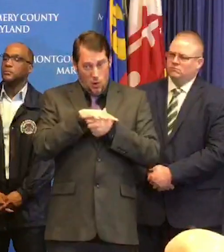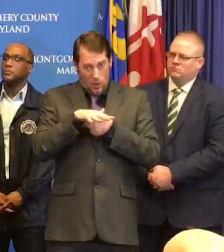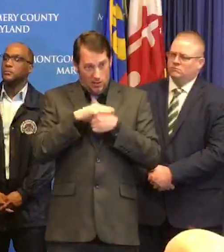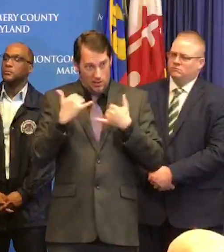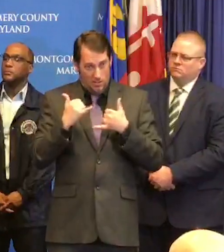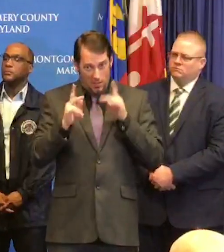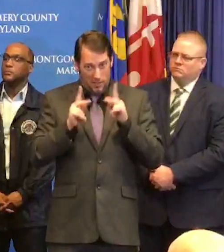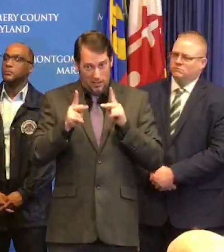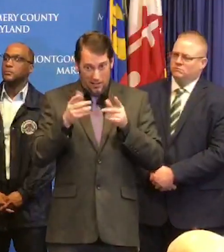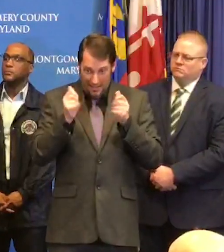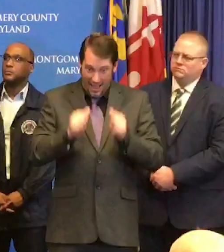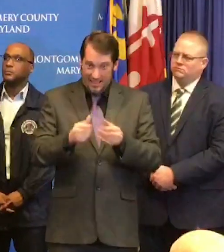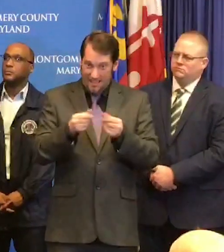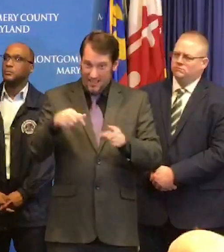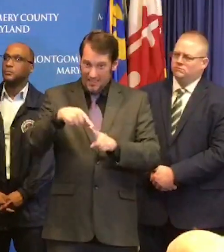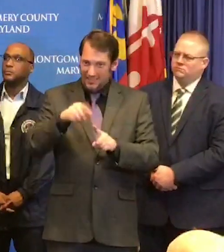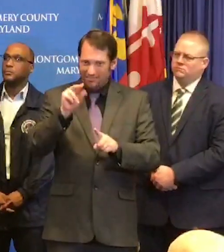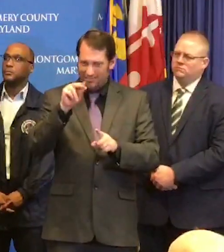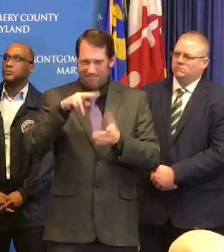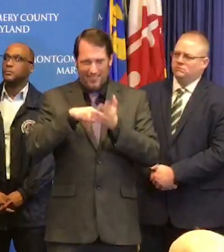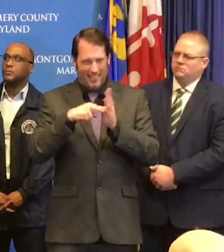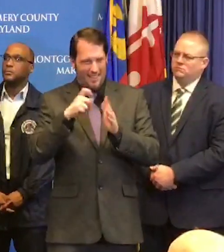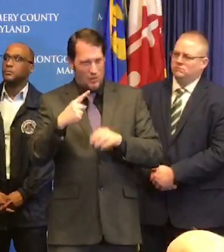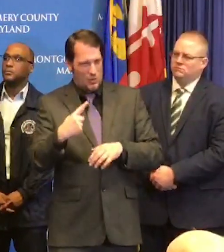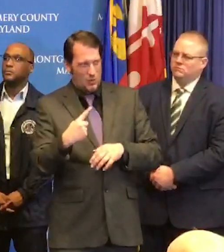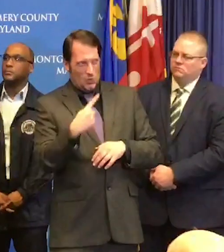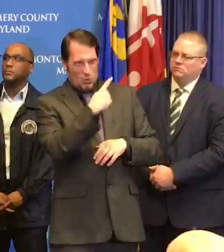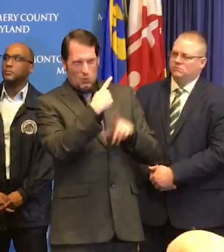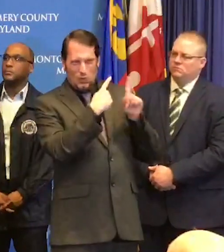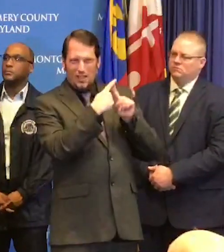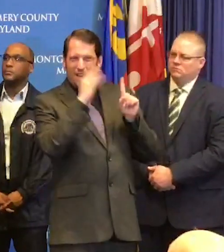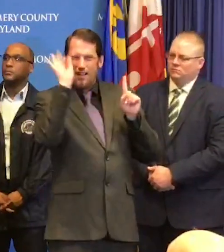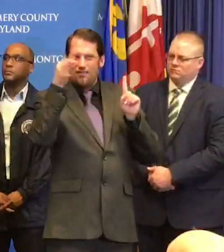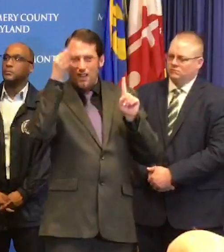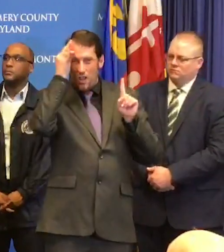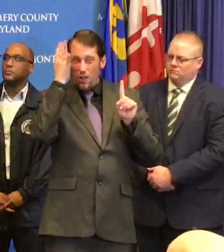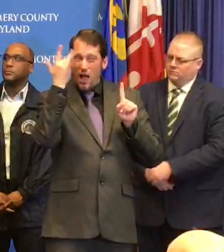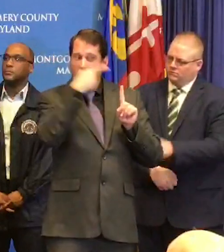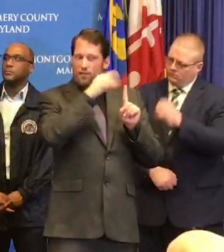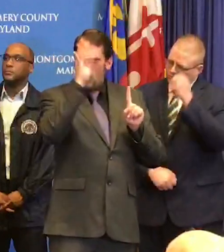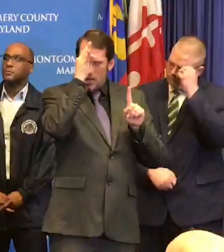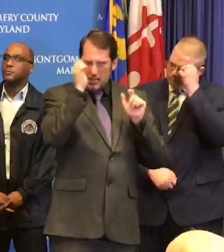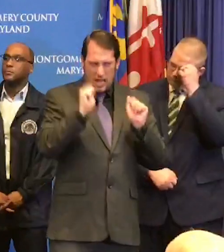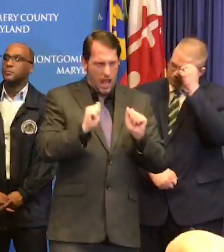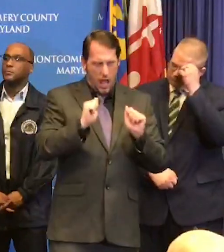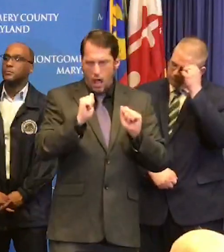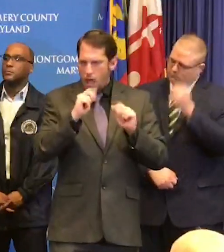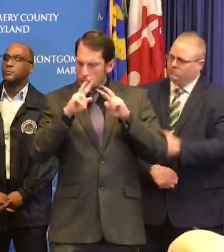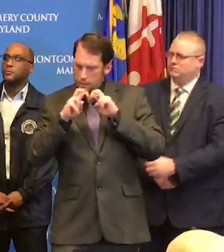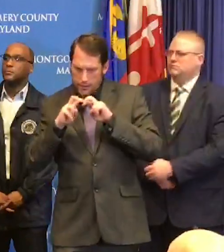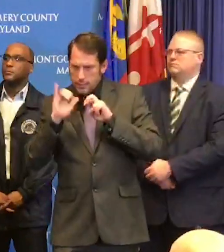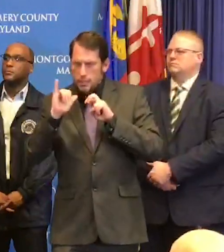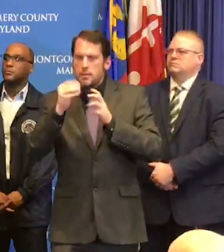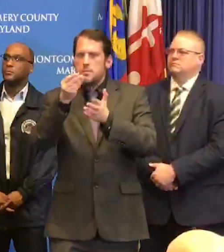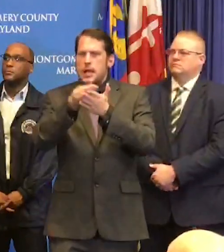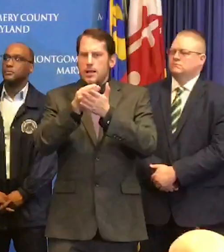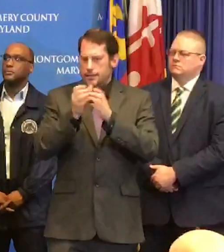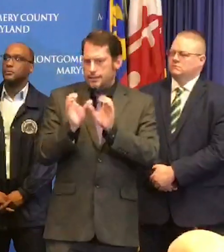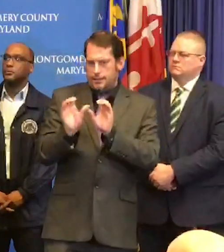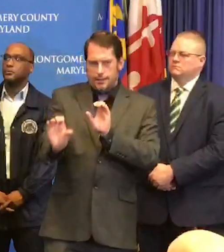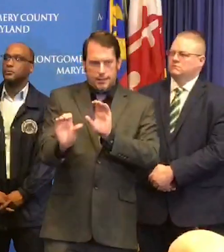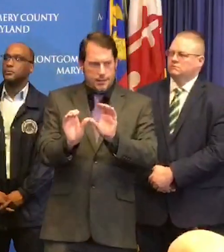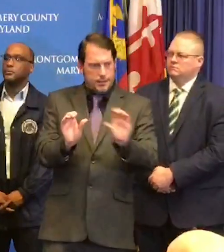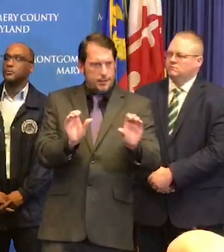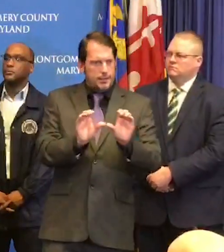with some form of income guarantees or protection for people so that somebody doesn't stay home and take care of their kids and then